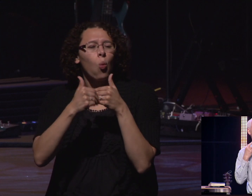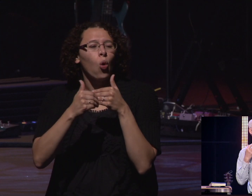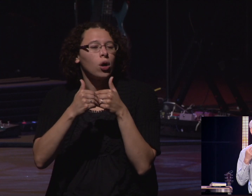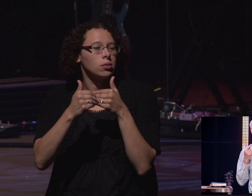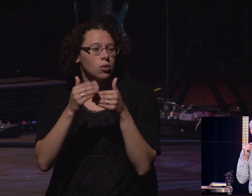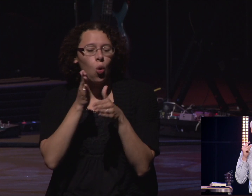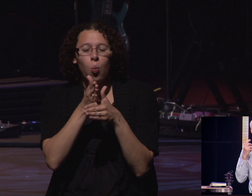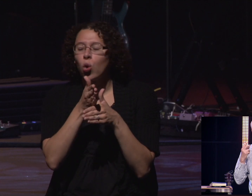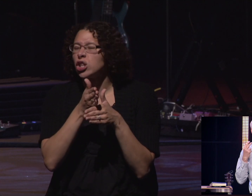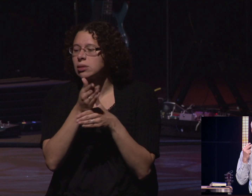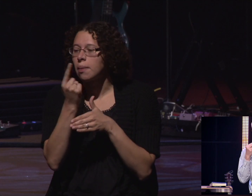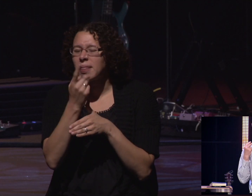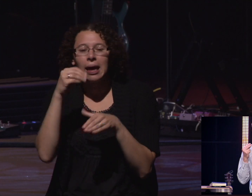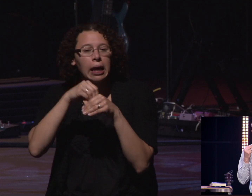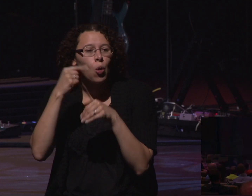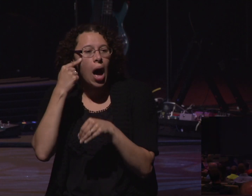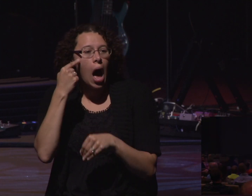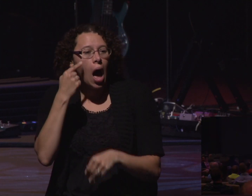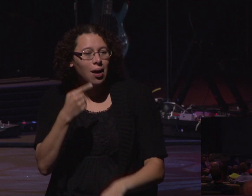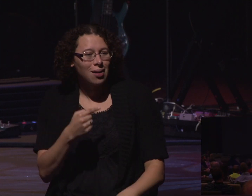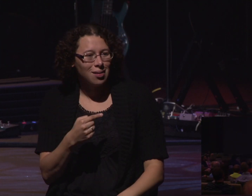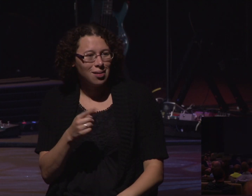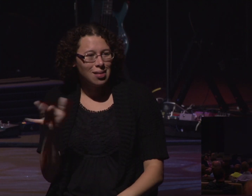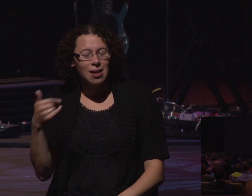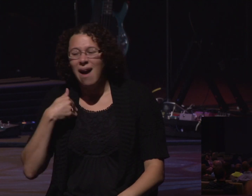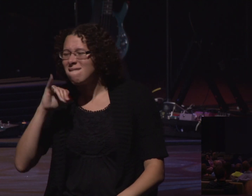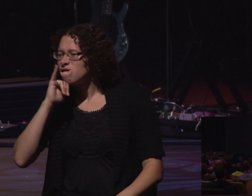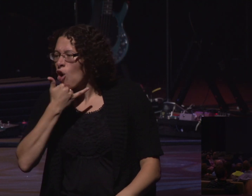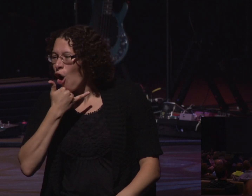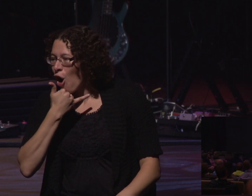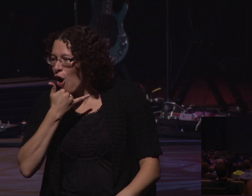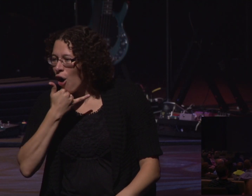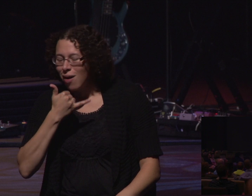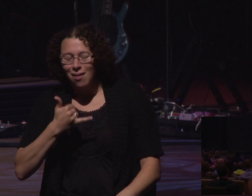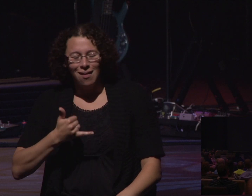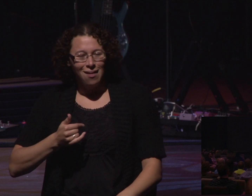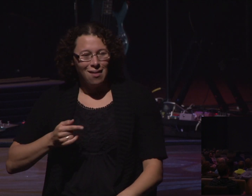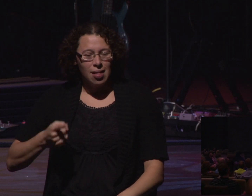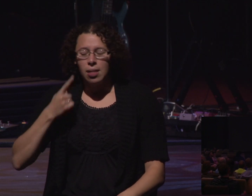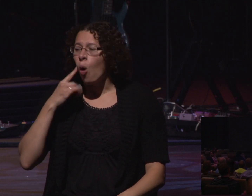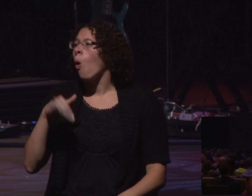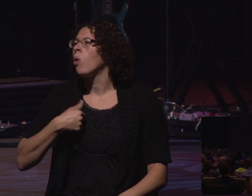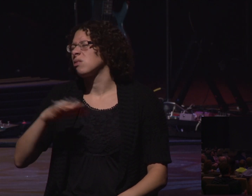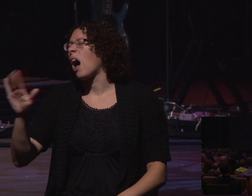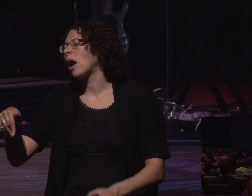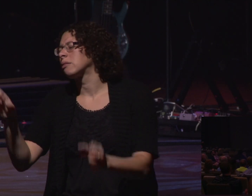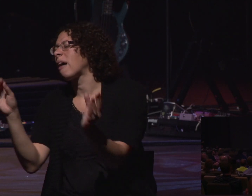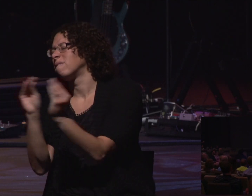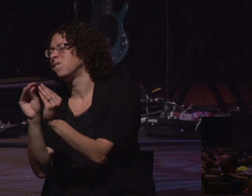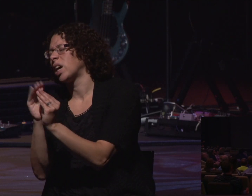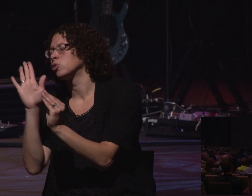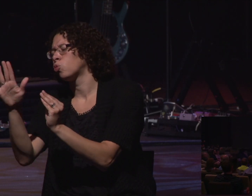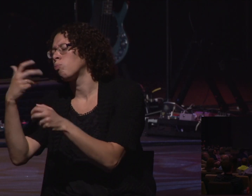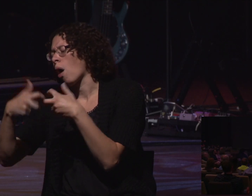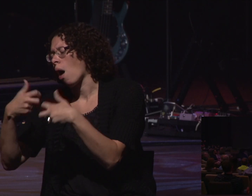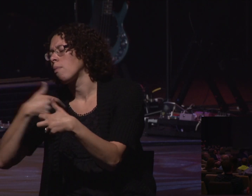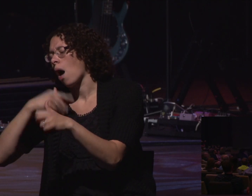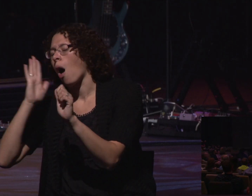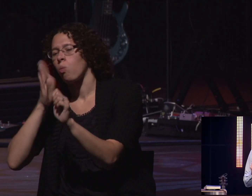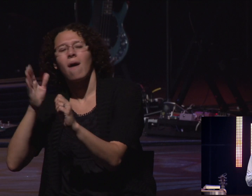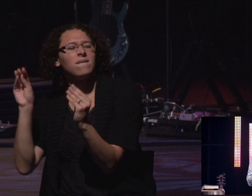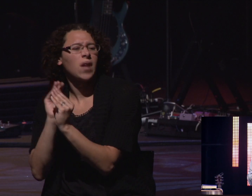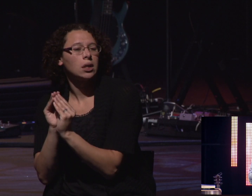ever see someone with something on their face and you just want to pick it off of them? And he says, you see that speck in their eye and you think, if I could just fix this problem for you.